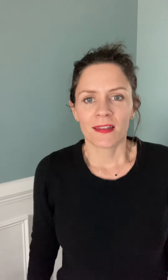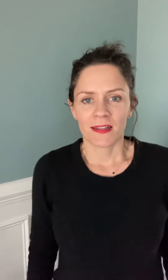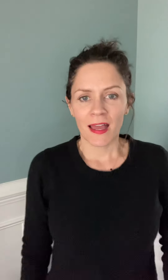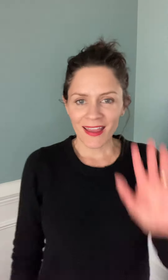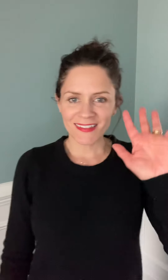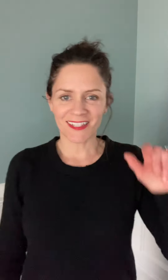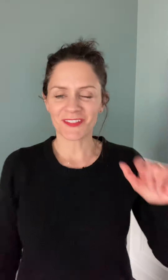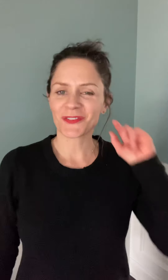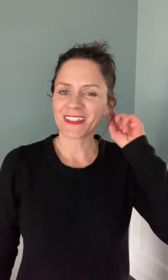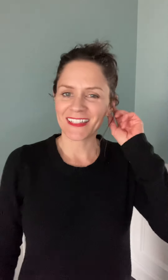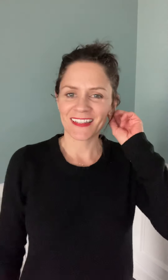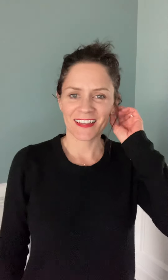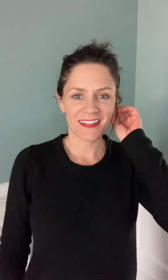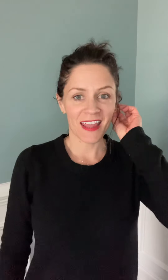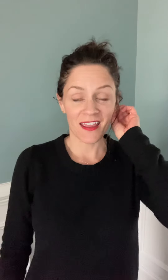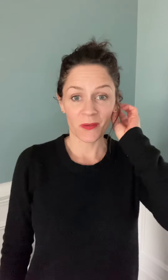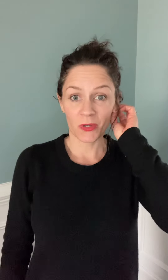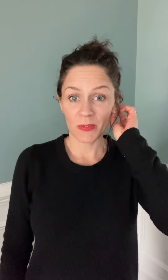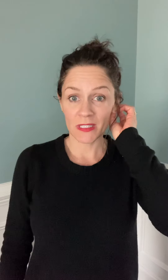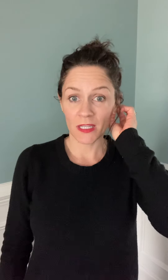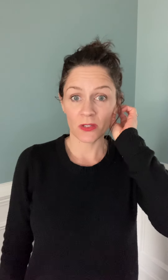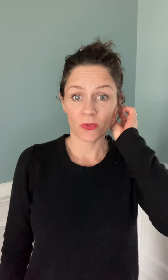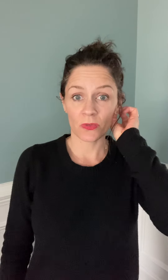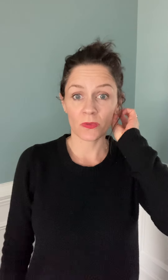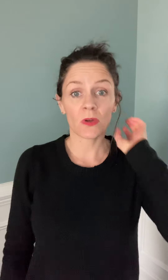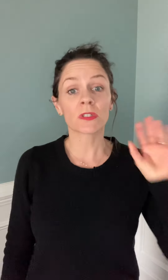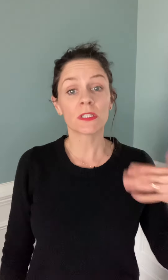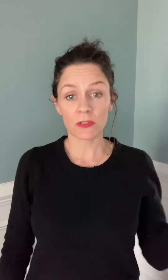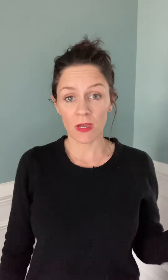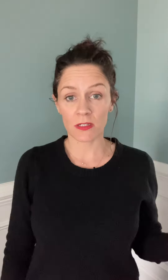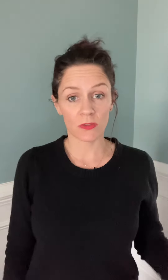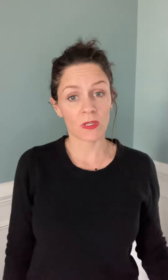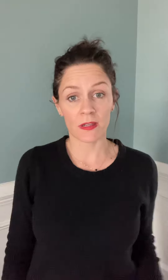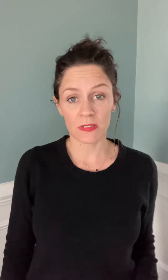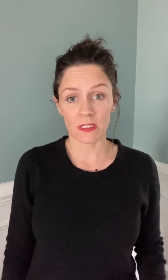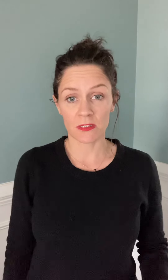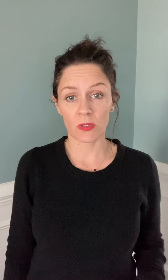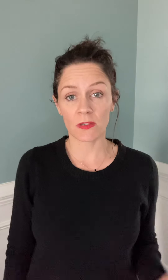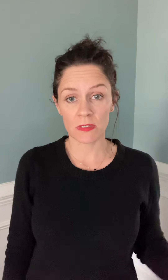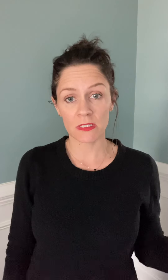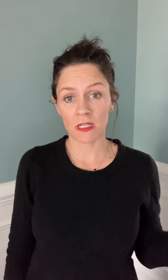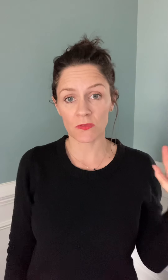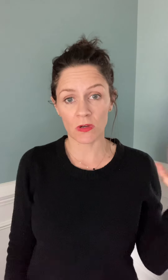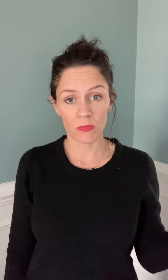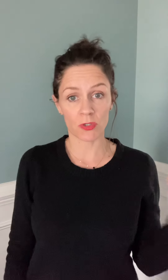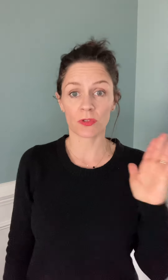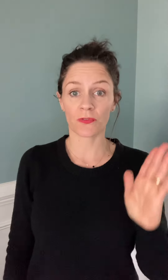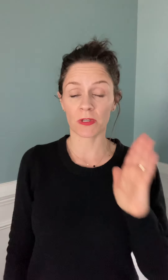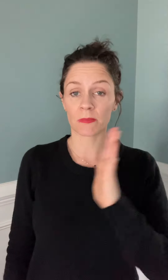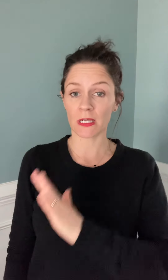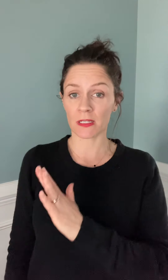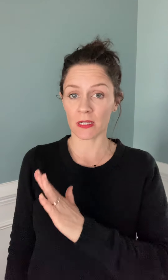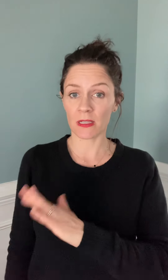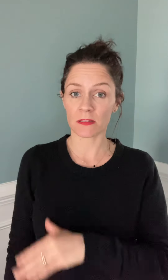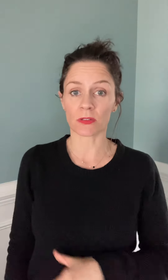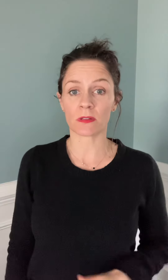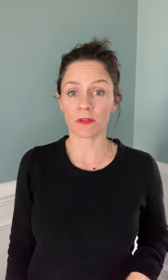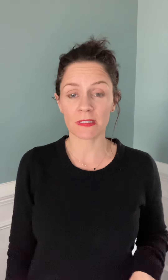Hi, it's Dr. Tracy and today I'm going to be taking you or teaching you how to do EFT. So EFT stands for emotional freedom technique. It's also known as